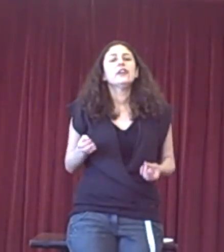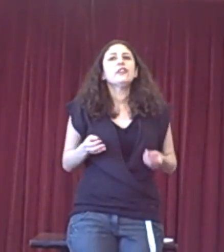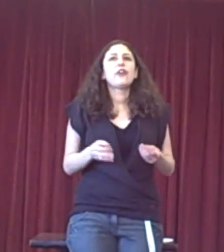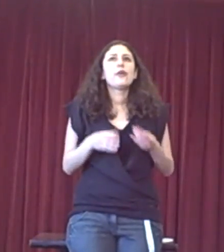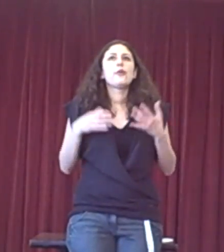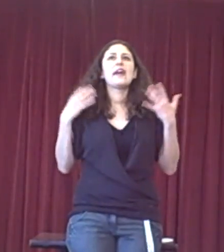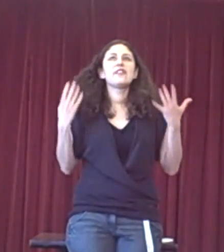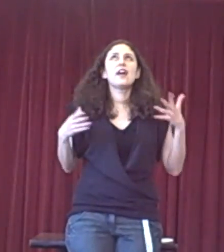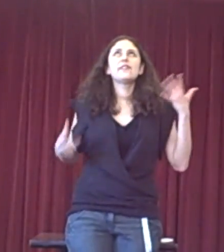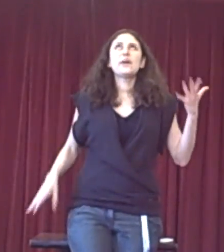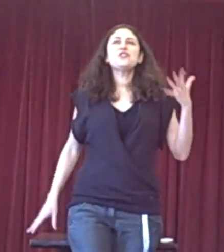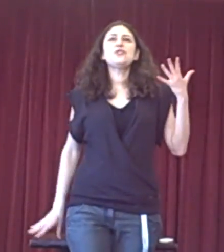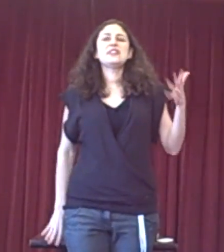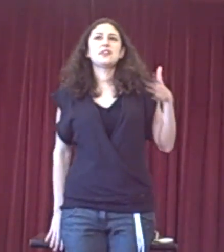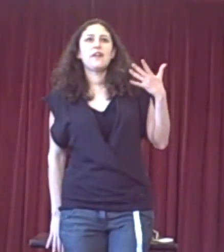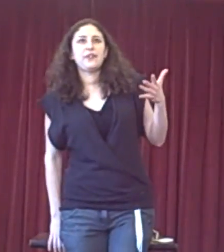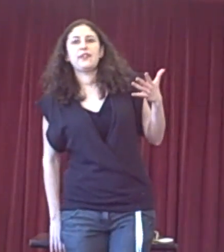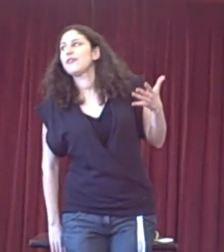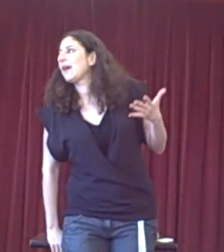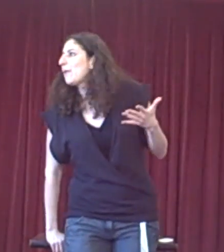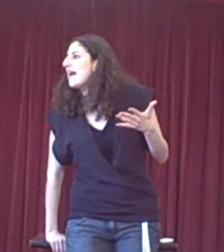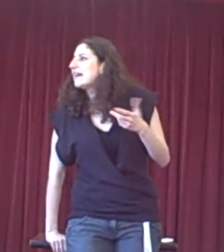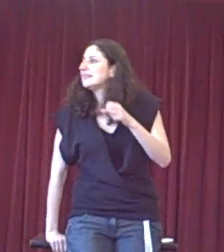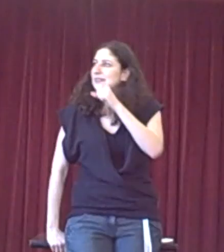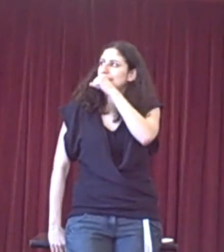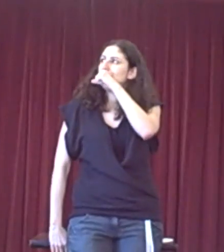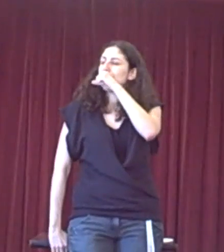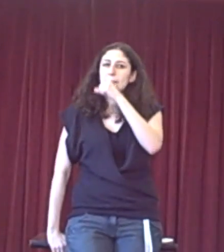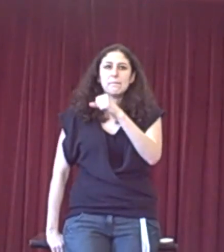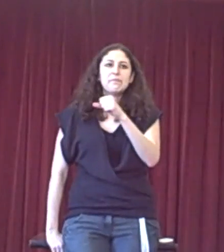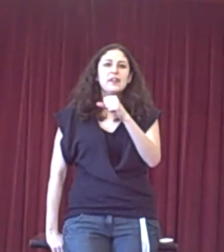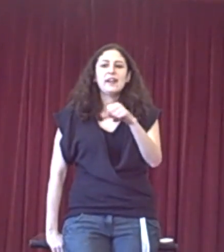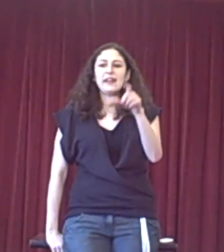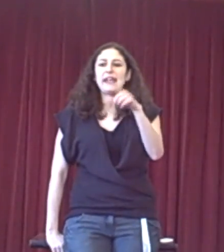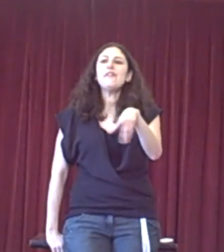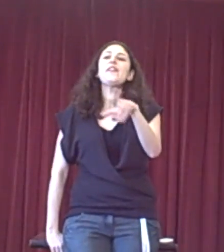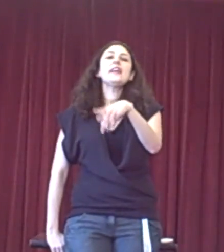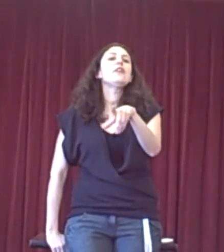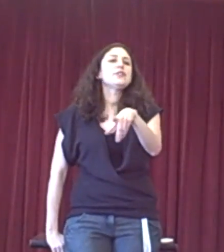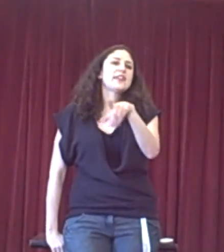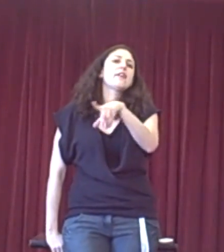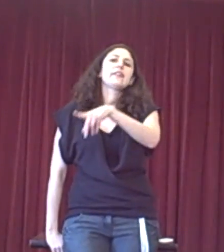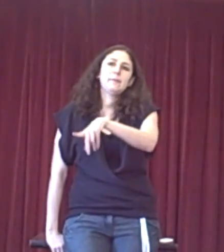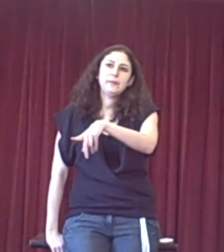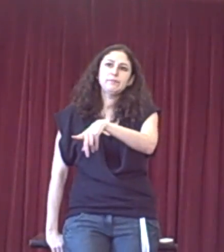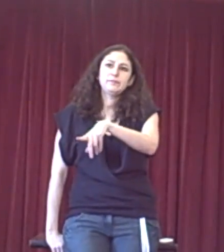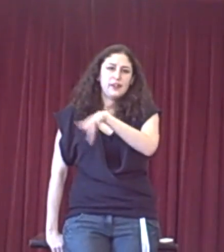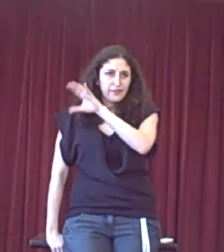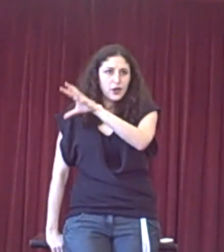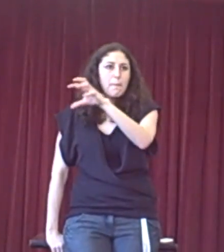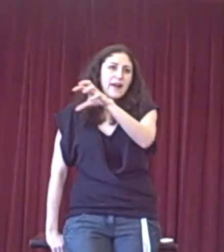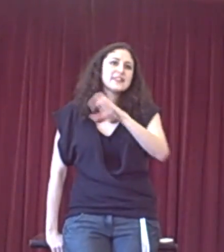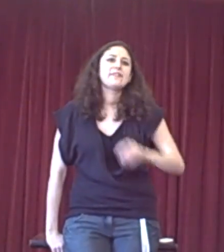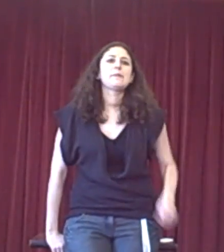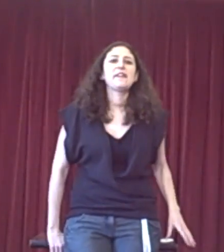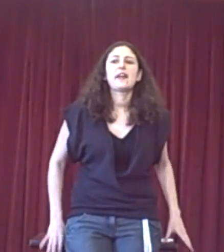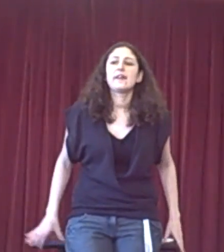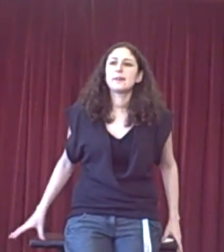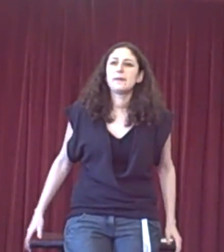So, and the kind of question you need to ask yourself in that way is, if they lose that argument, if I comprehensively beat that argument,